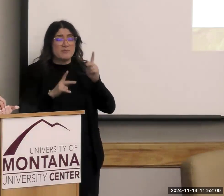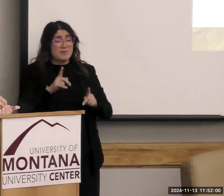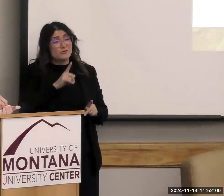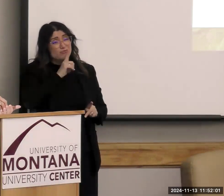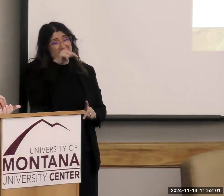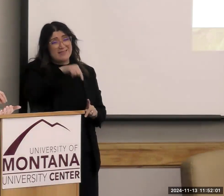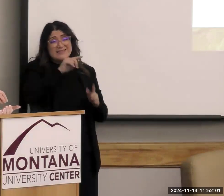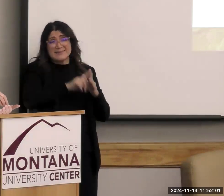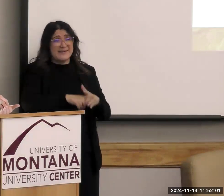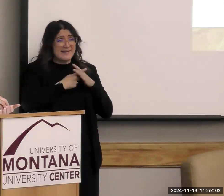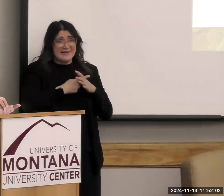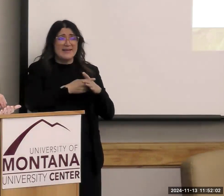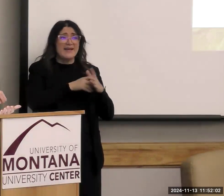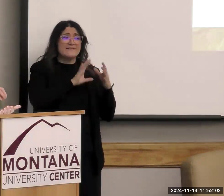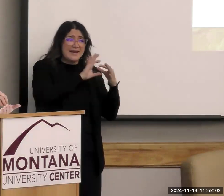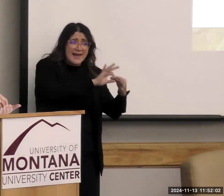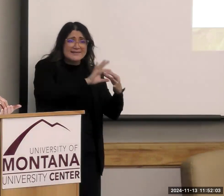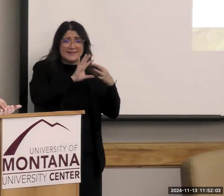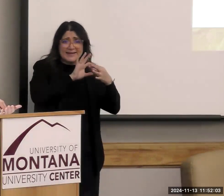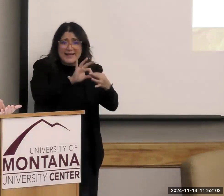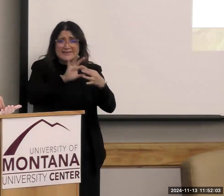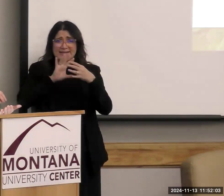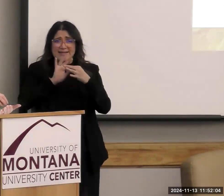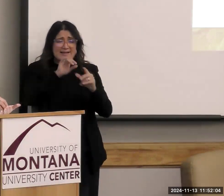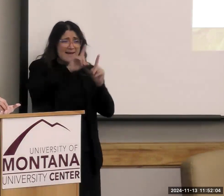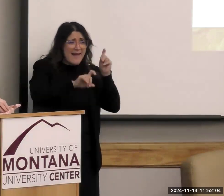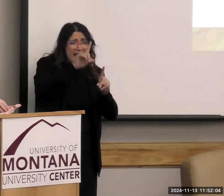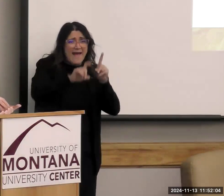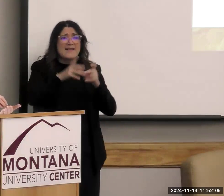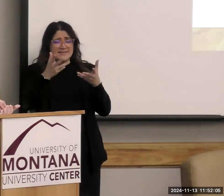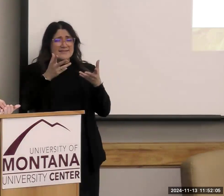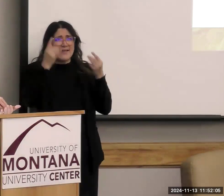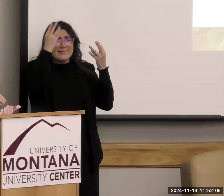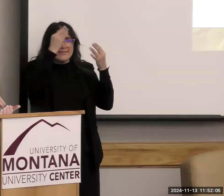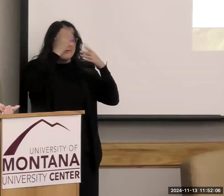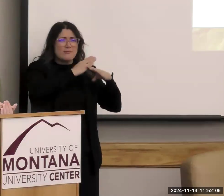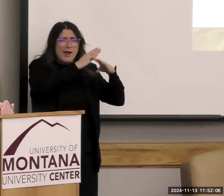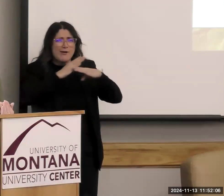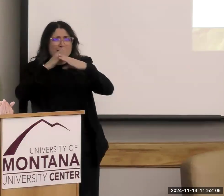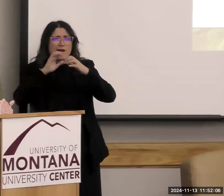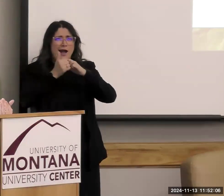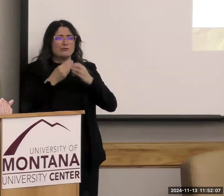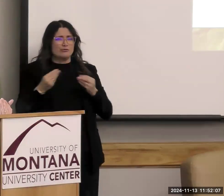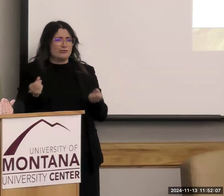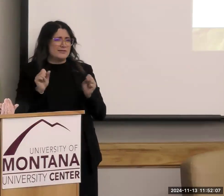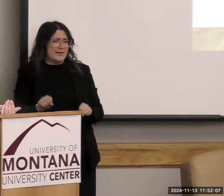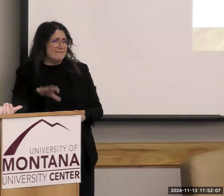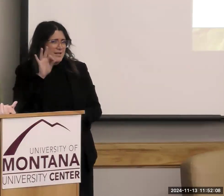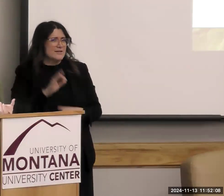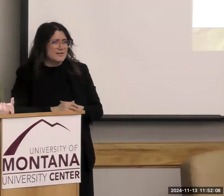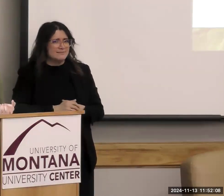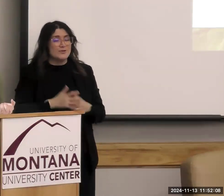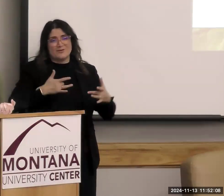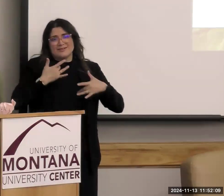this is the beginning of connecting with each other and asking these questions and starting to think through the barriers and start talking about solutions. So we're